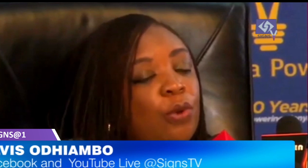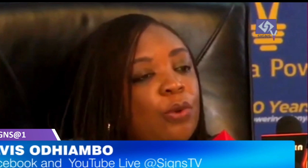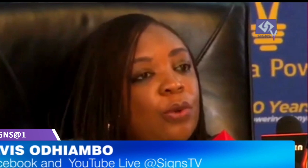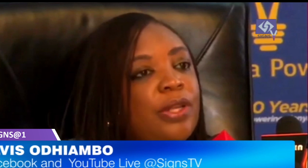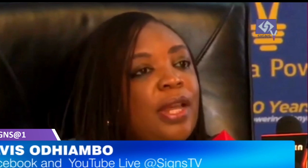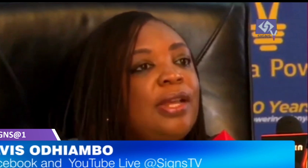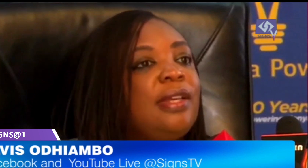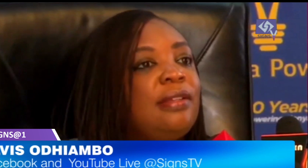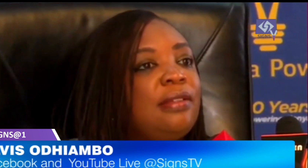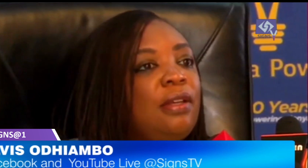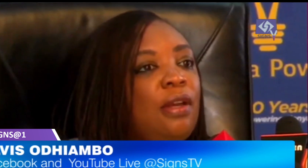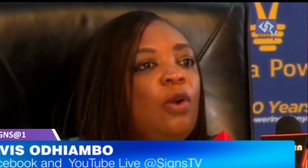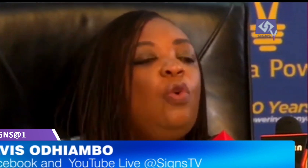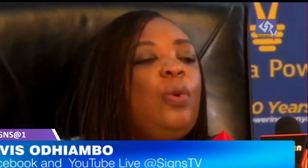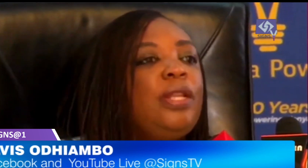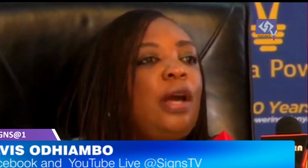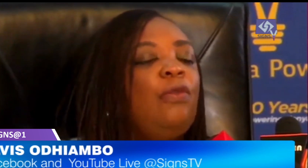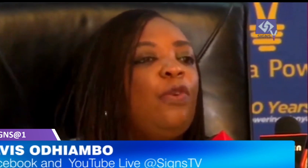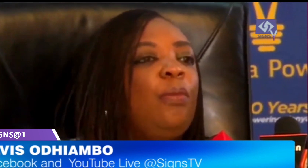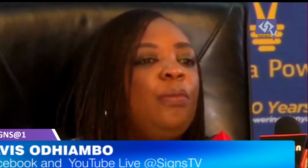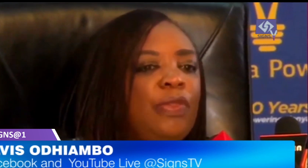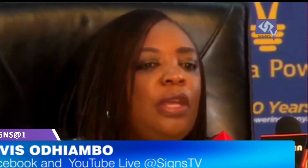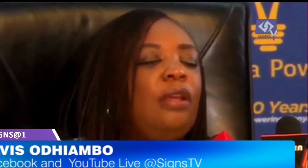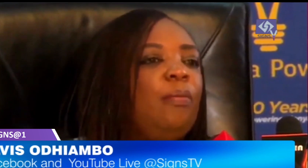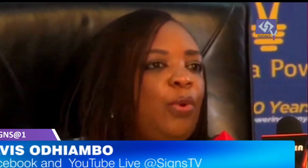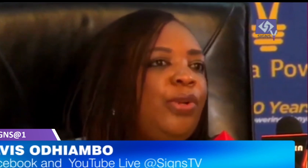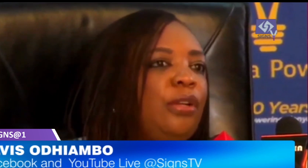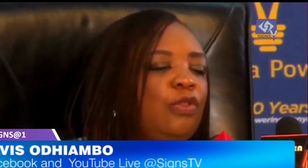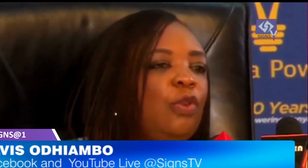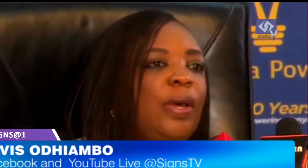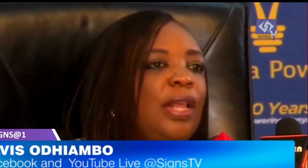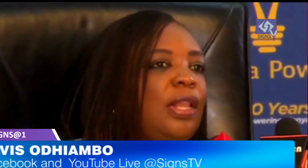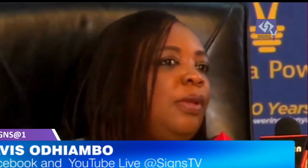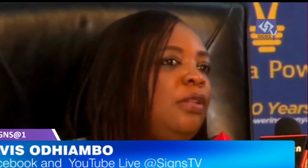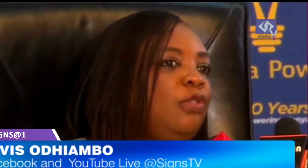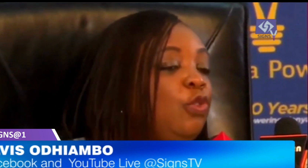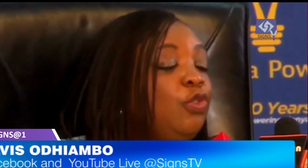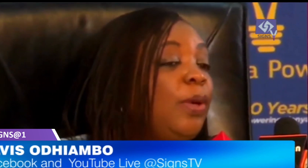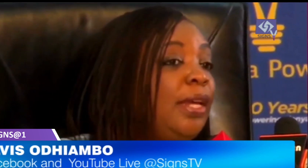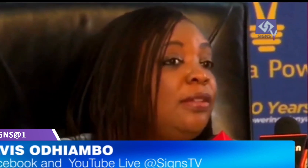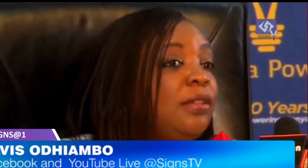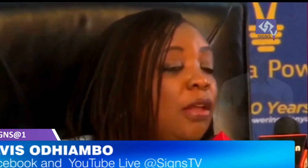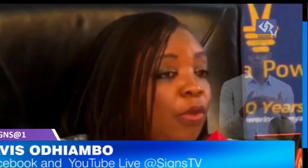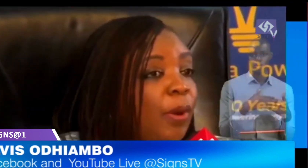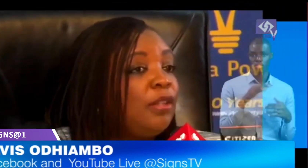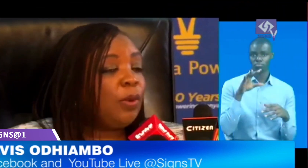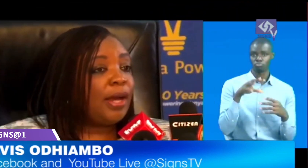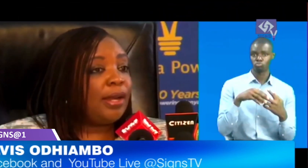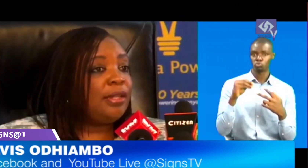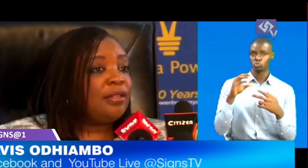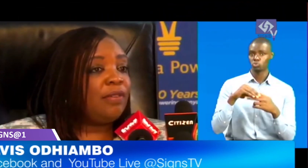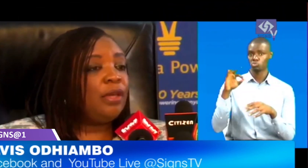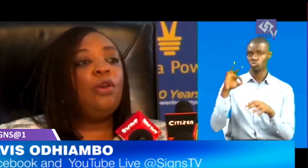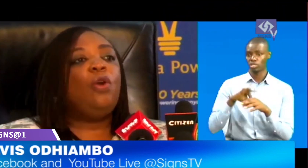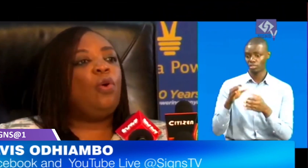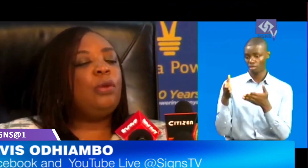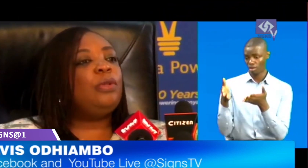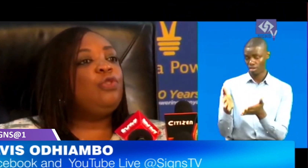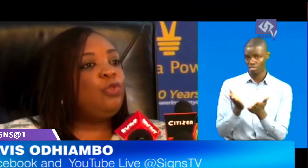directors who will now form the board so whether they will choose to elect the ones who are currently serving or they will choose to